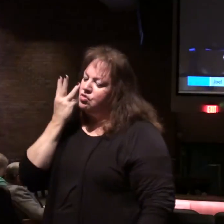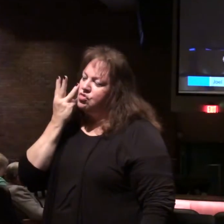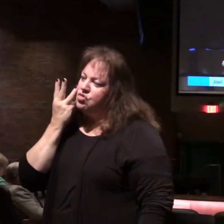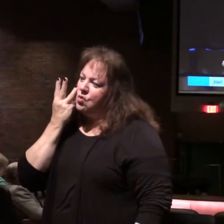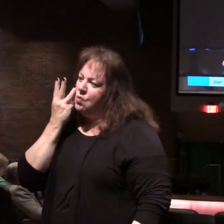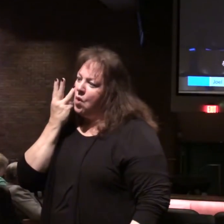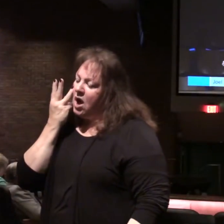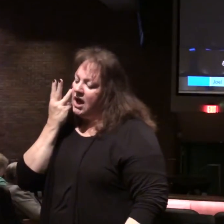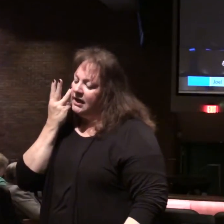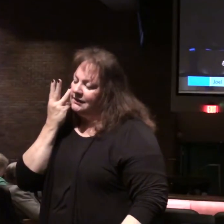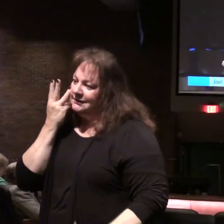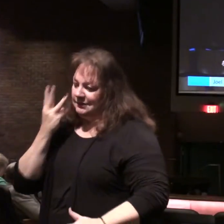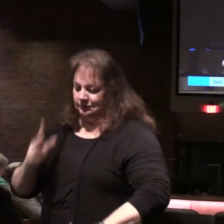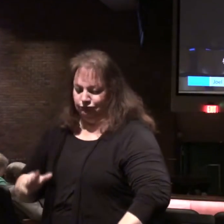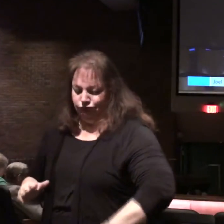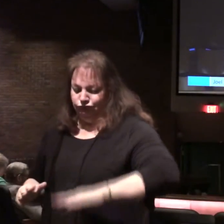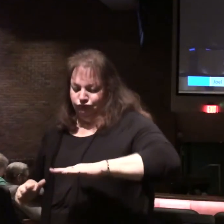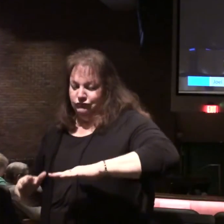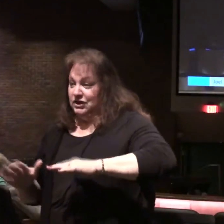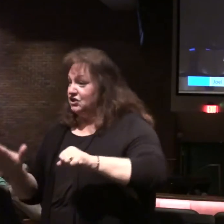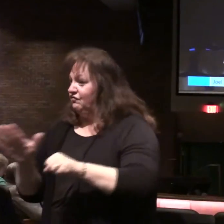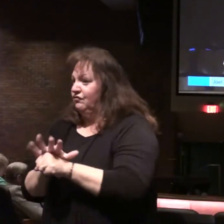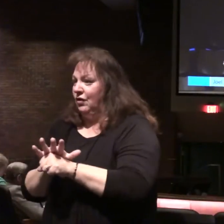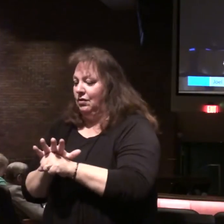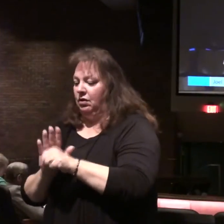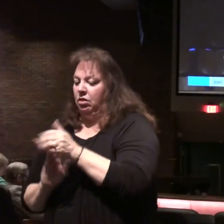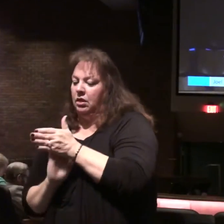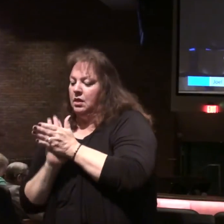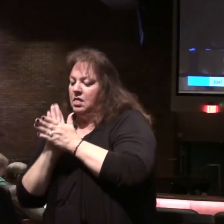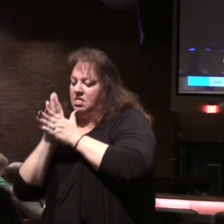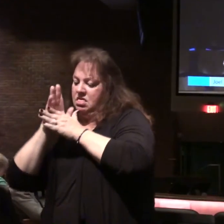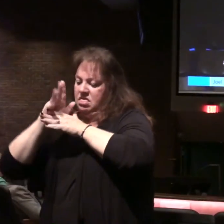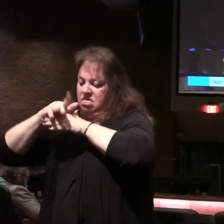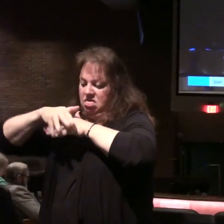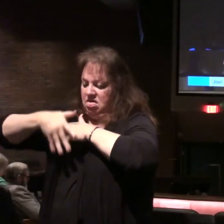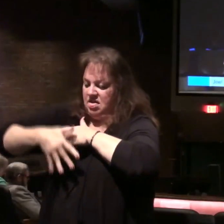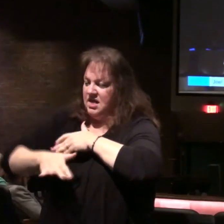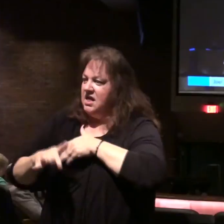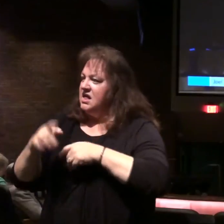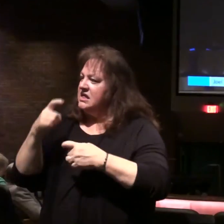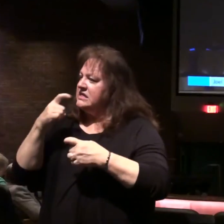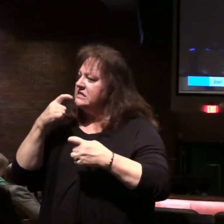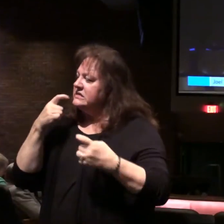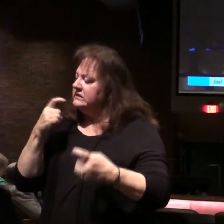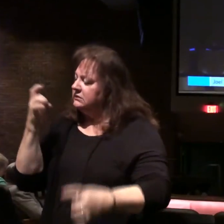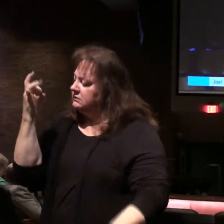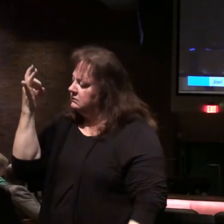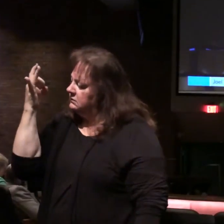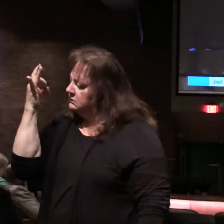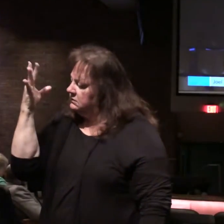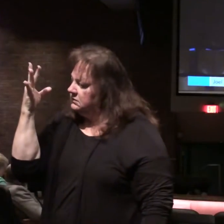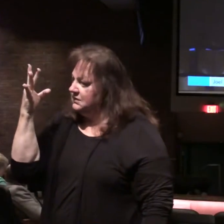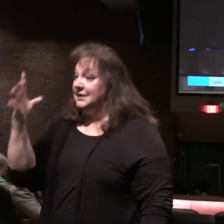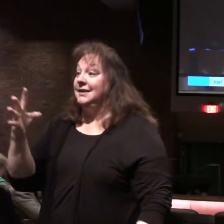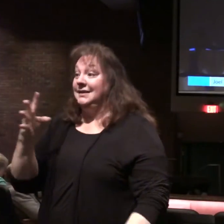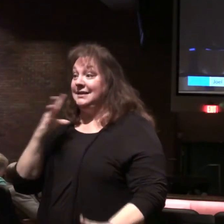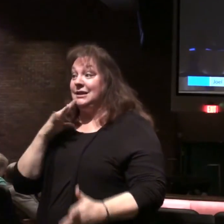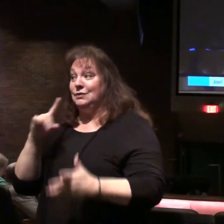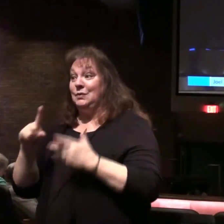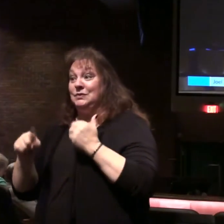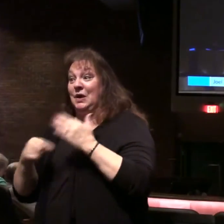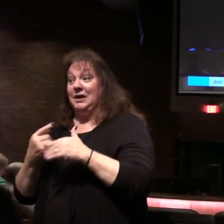is full. The vats overflow, for their wickedness is great. That's what we're talking about.